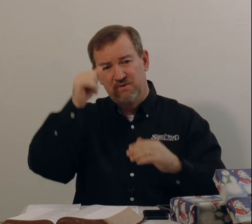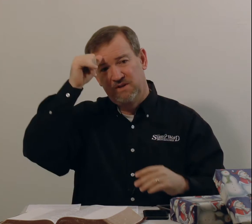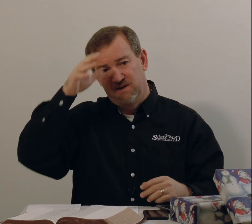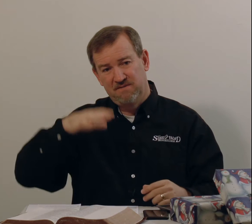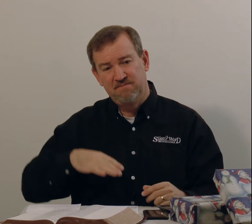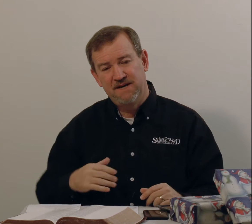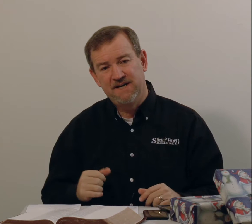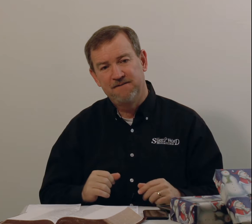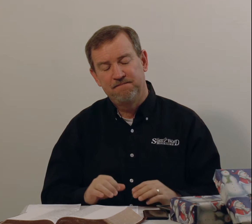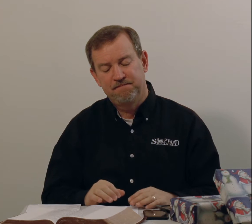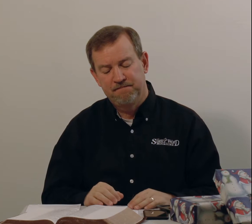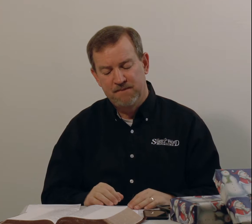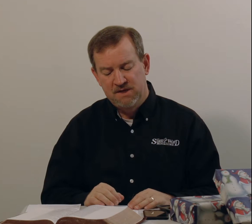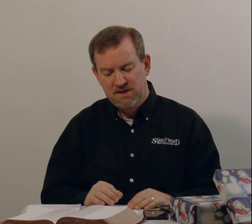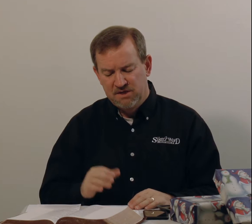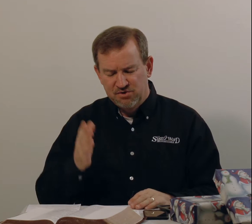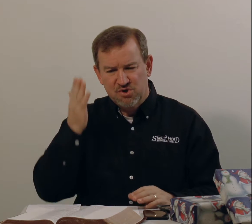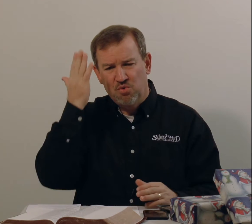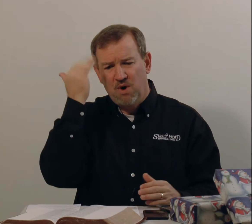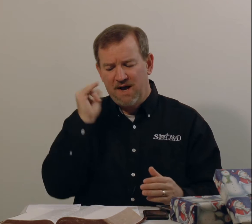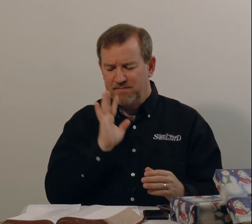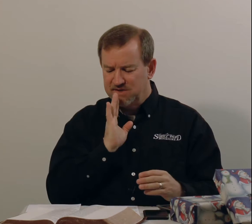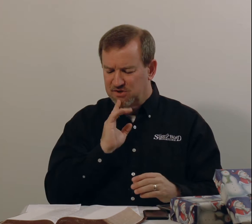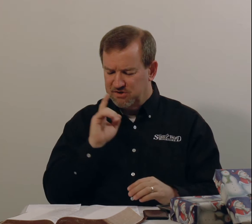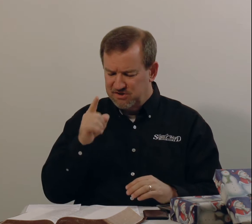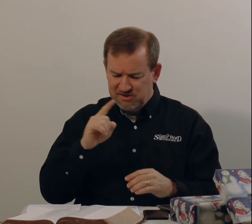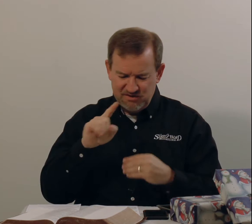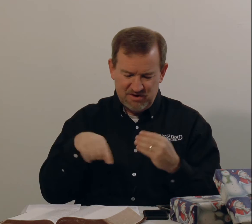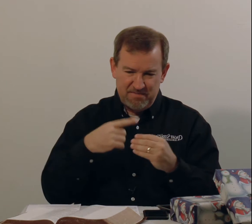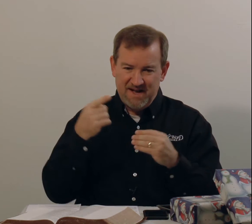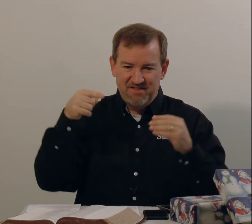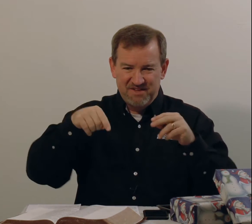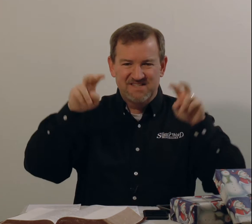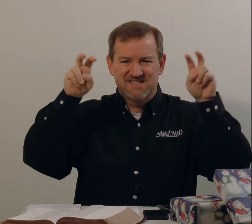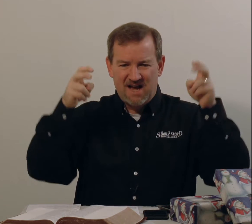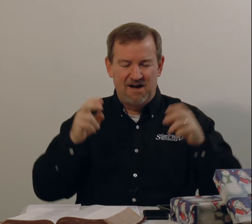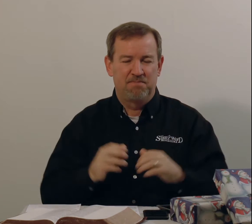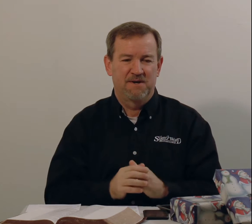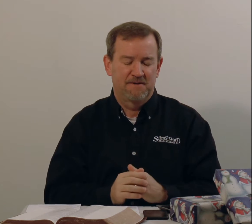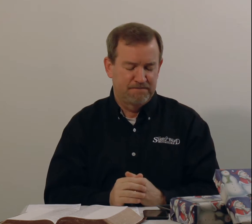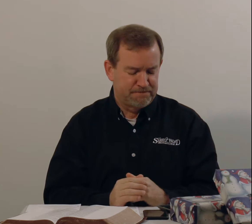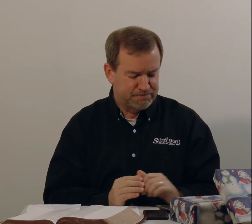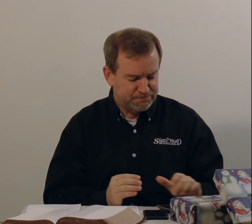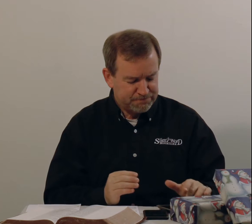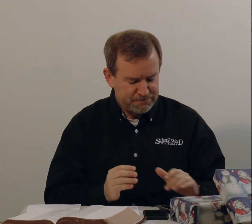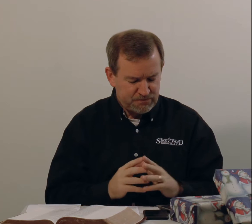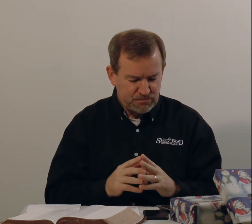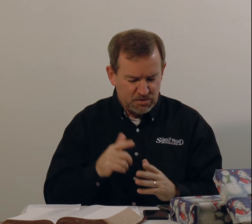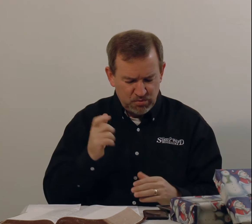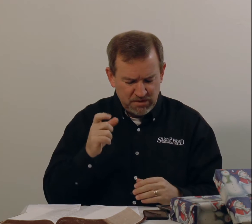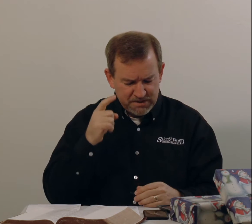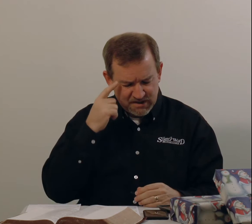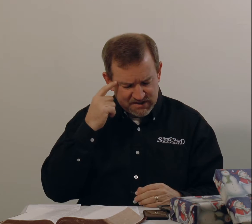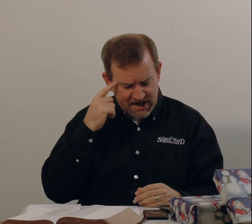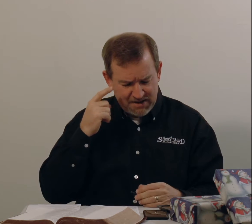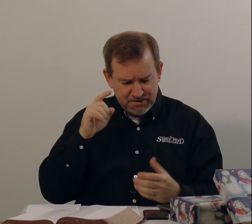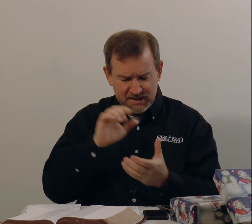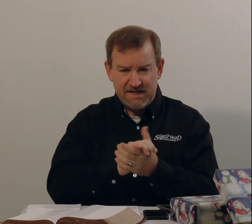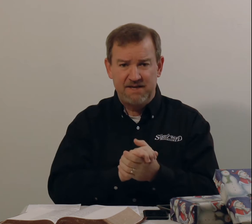man. Amen. So why am I talking to you about this topic? Well, because I believe